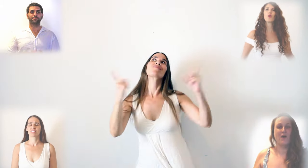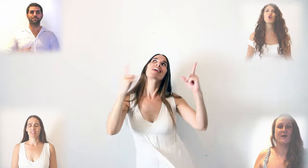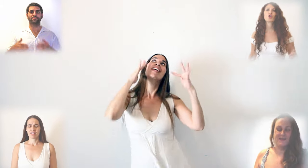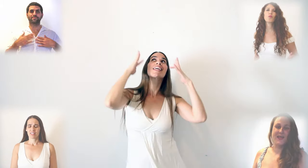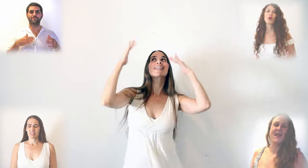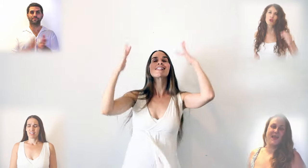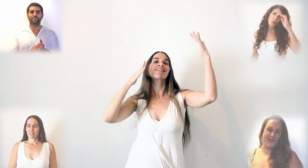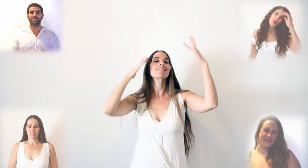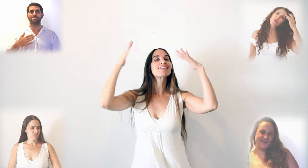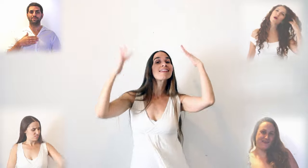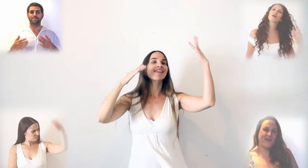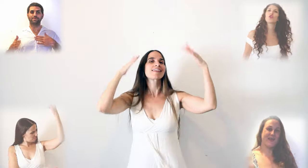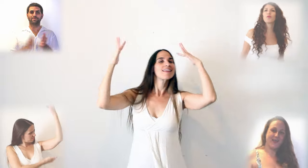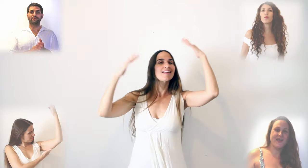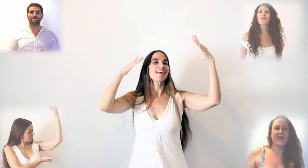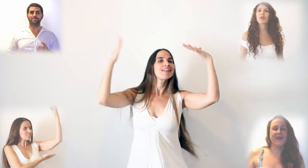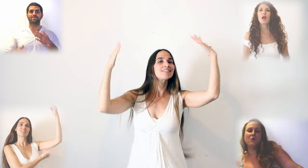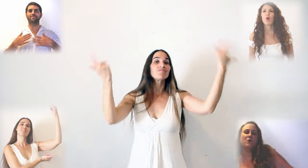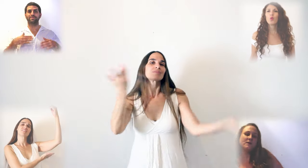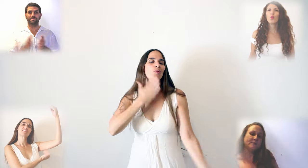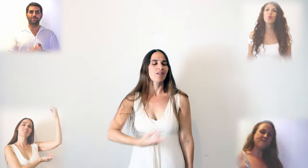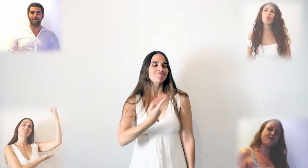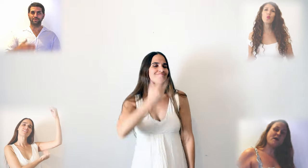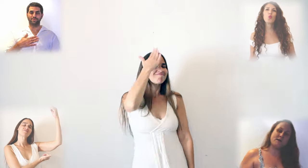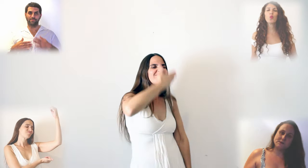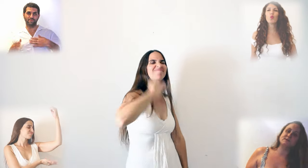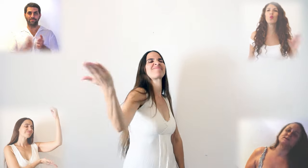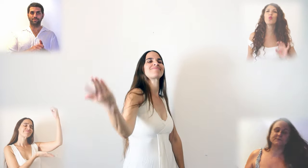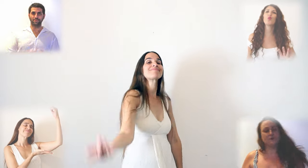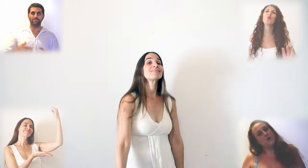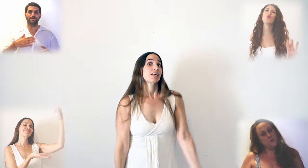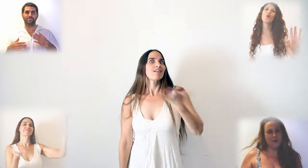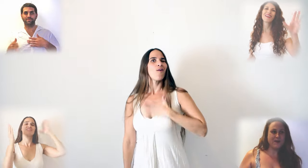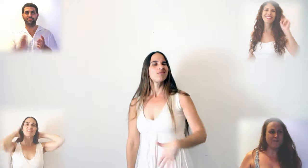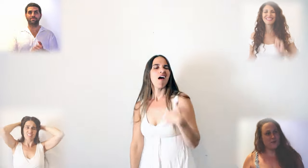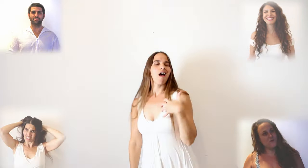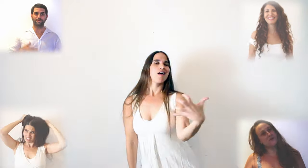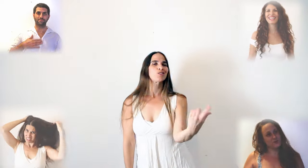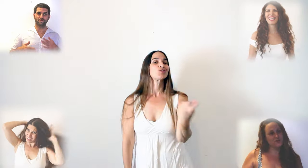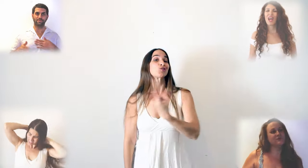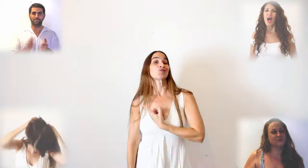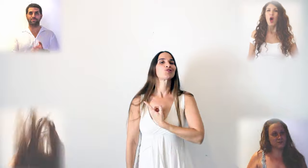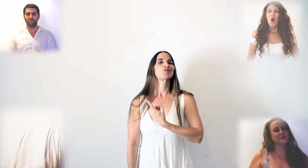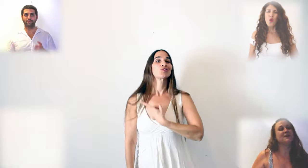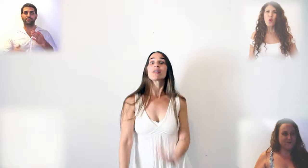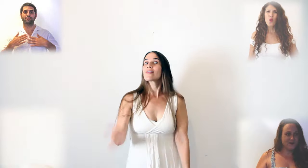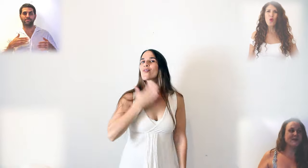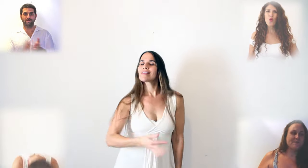else Wanna be famous Wanna be rich